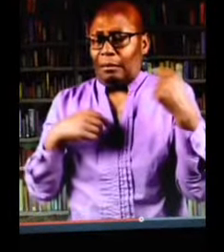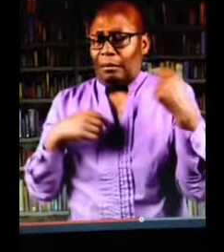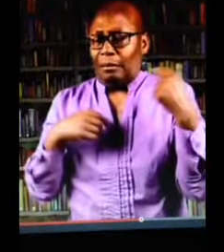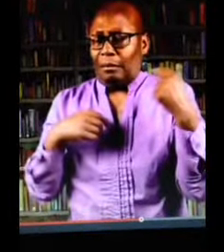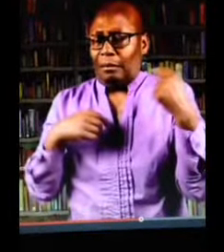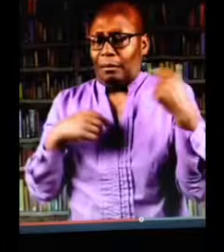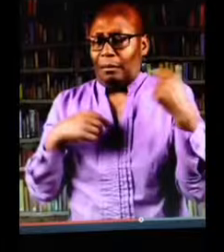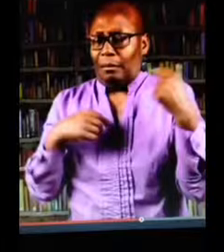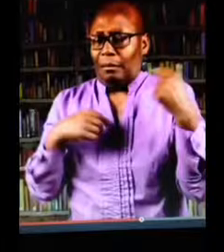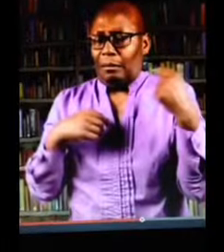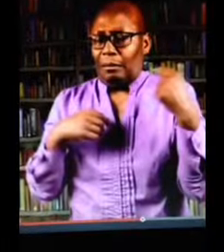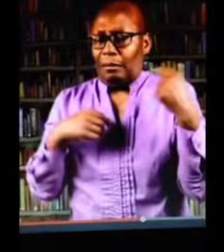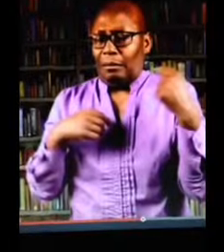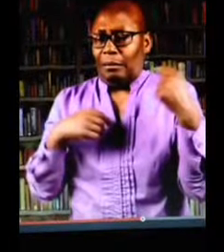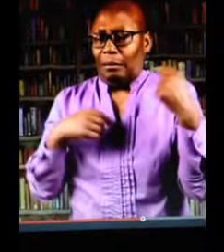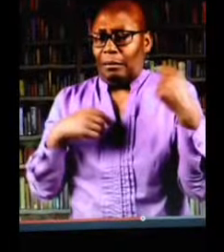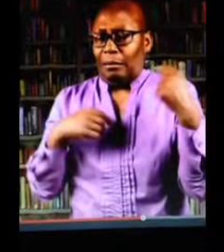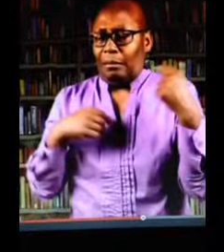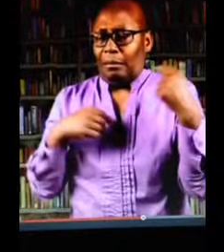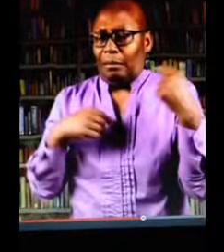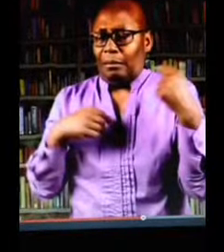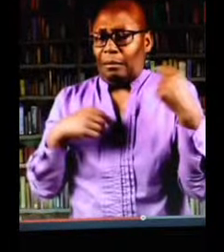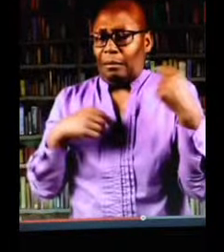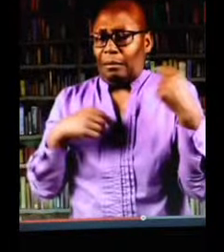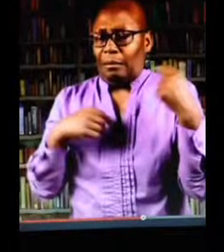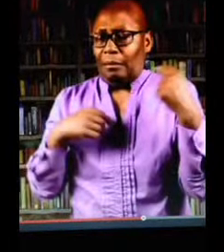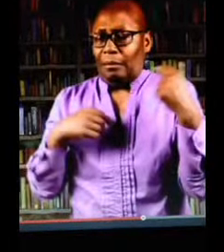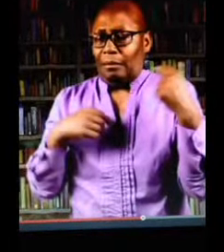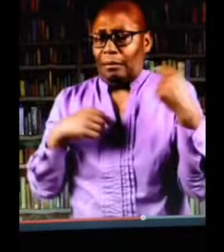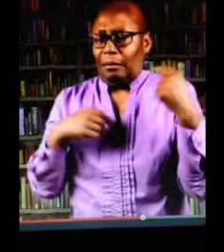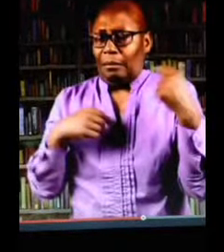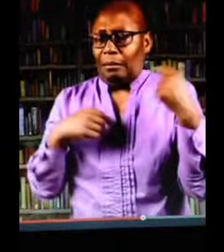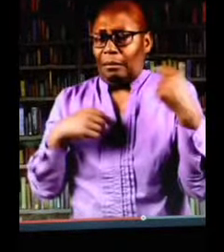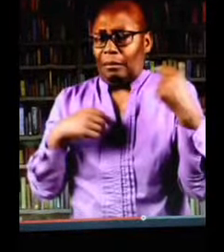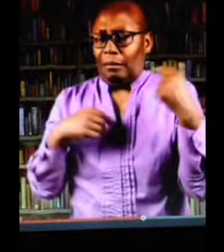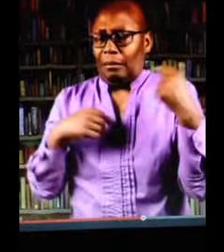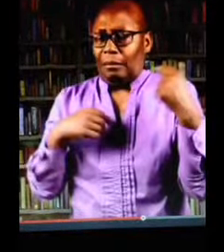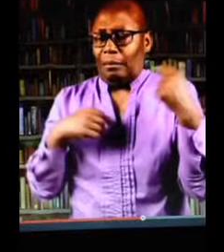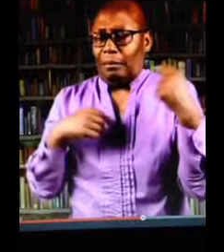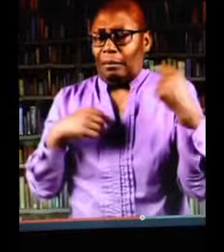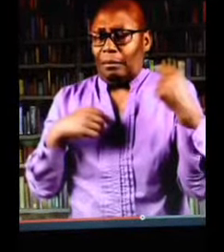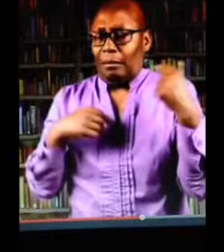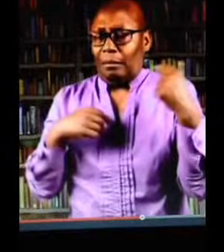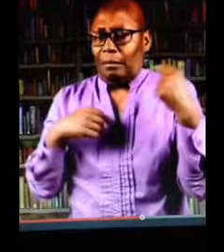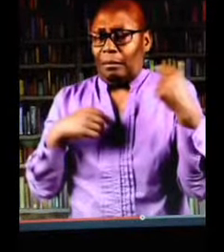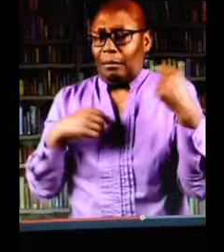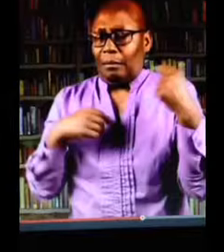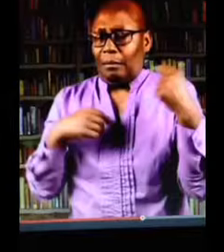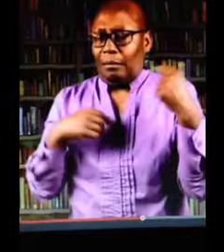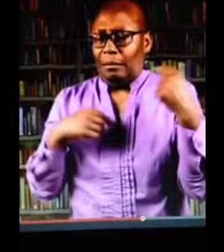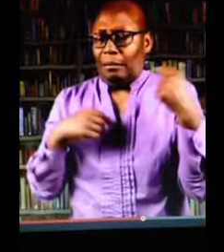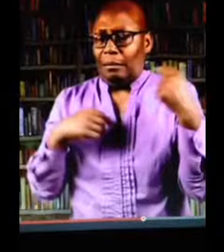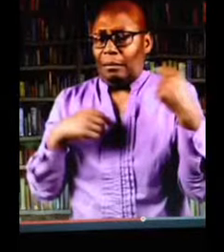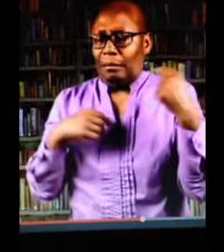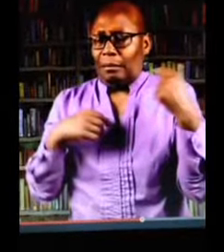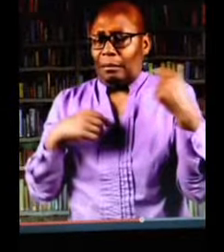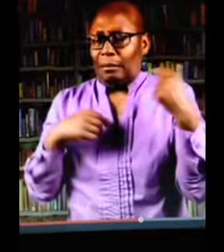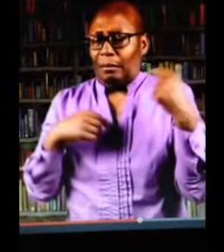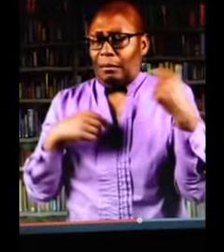Many years had passed and I was at the same school working at the concession stand selling popcorn and candy for the football game,